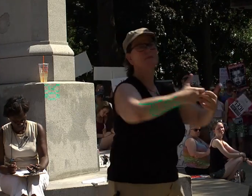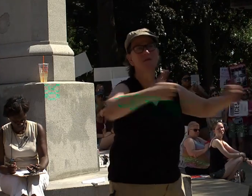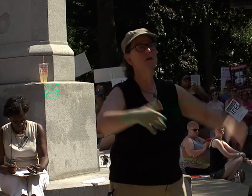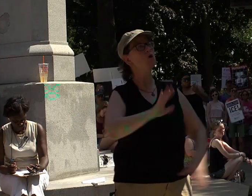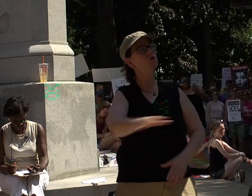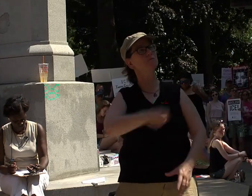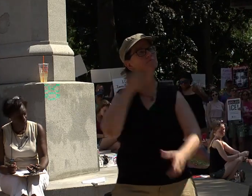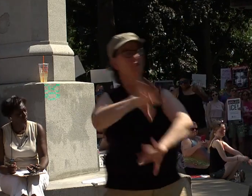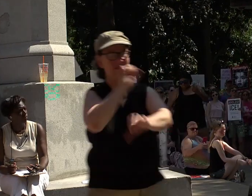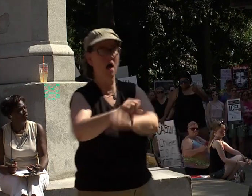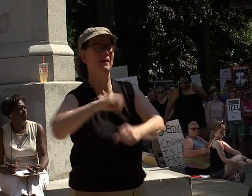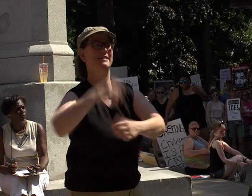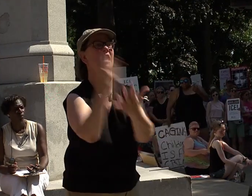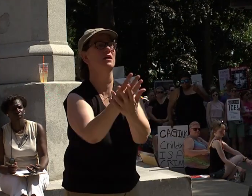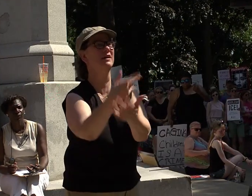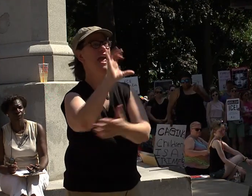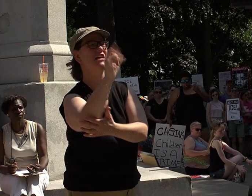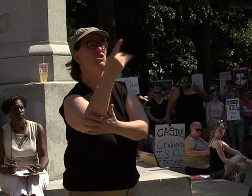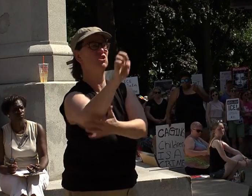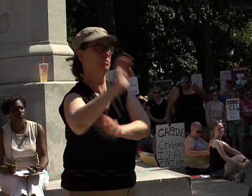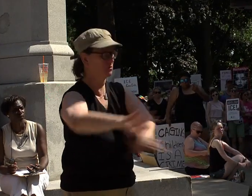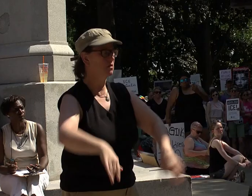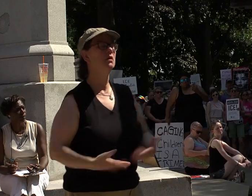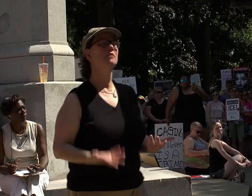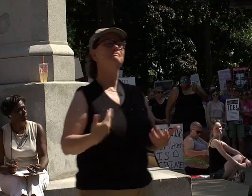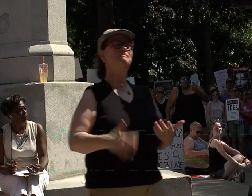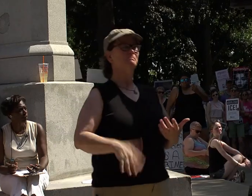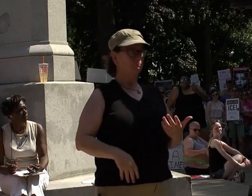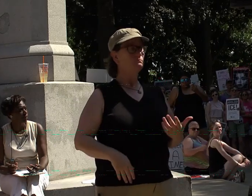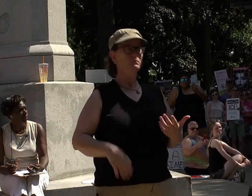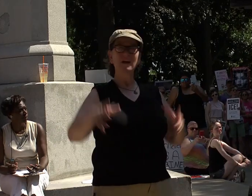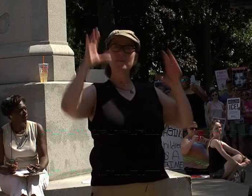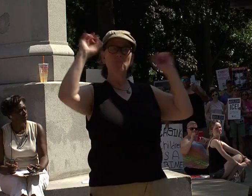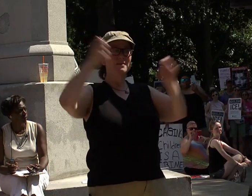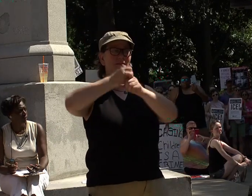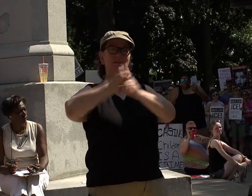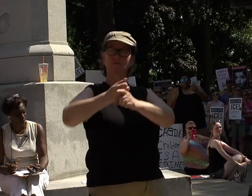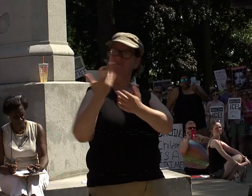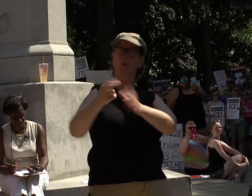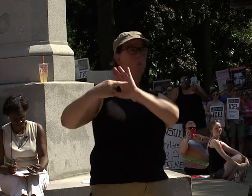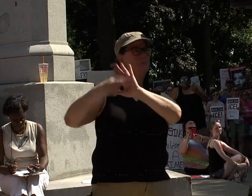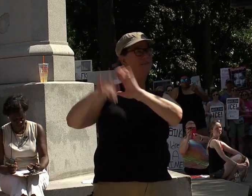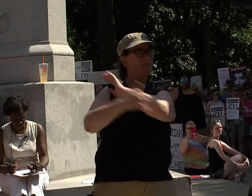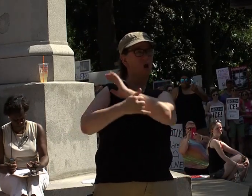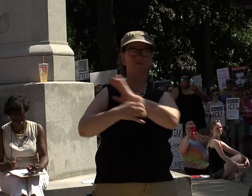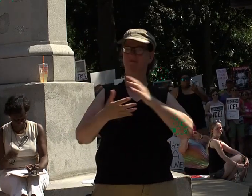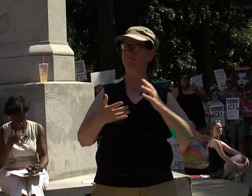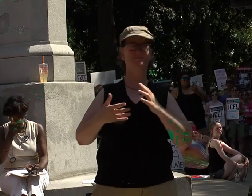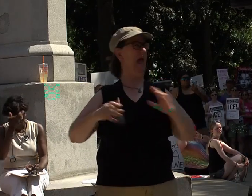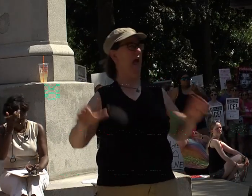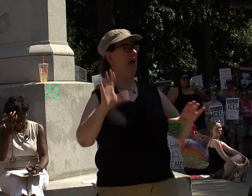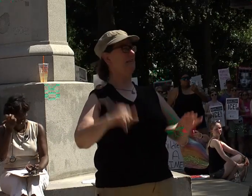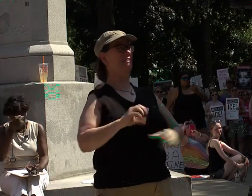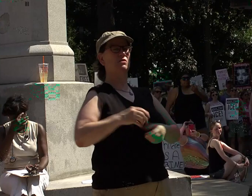children and their families. It is unbelievable that the president who represents this country would act in such a cruel and inhumane